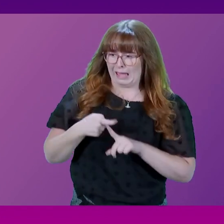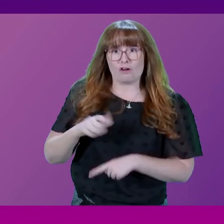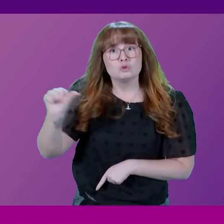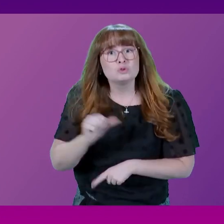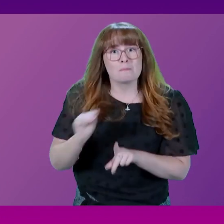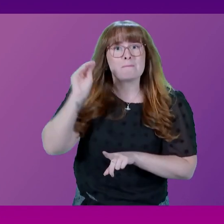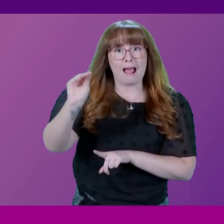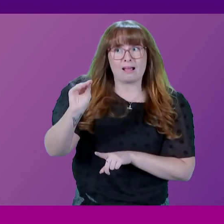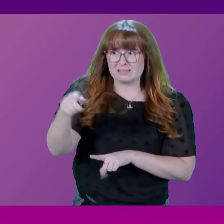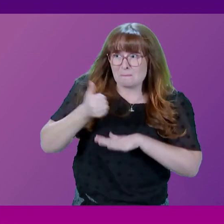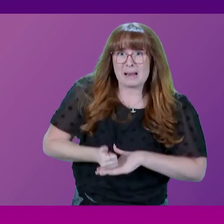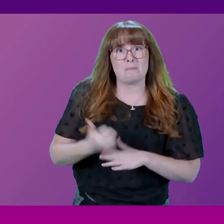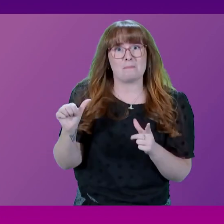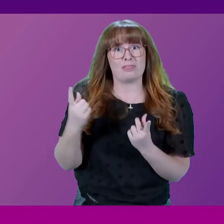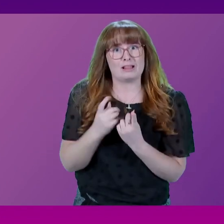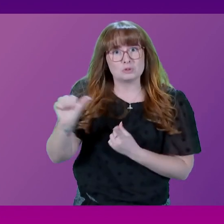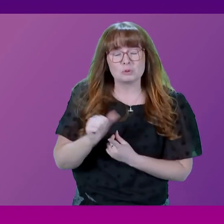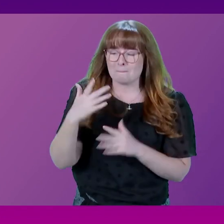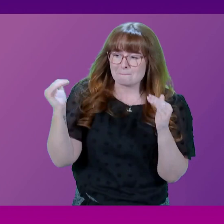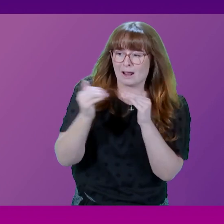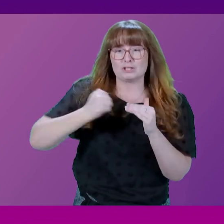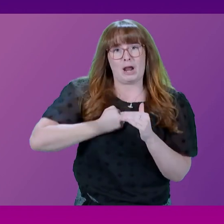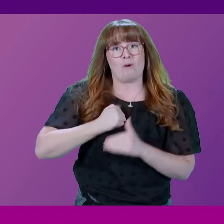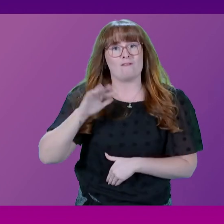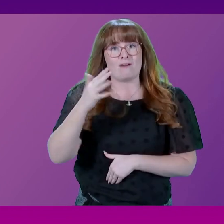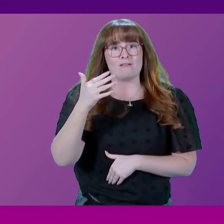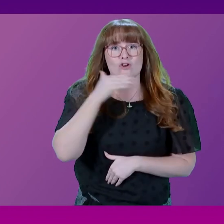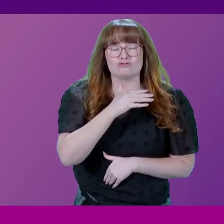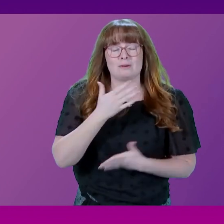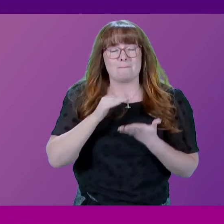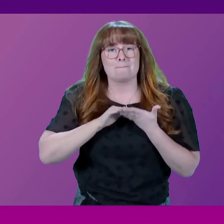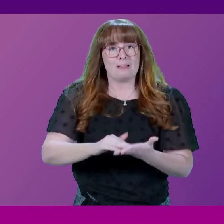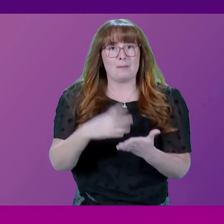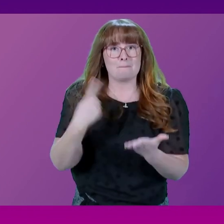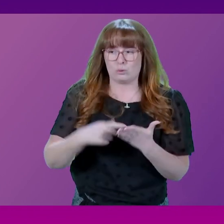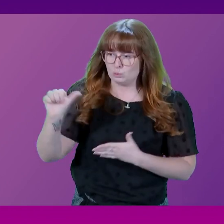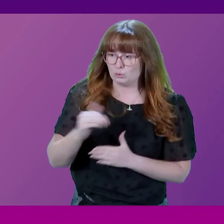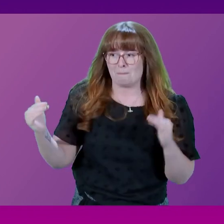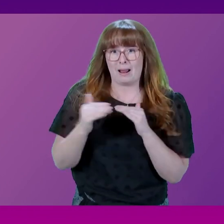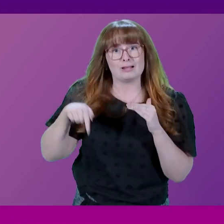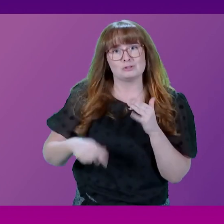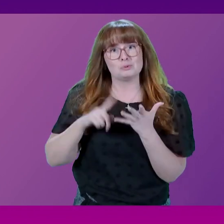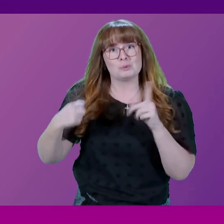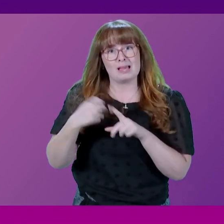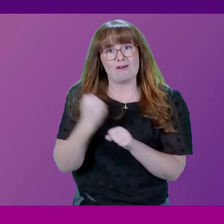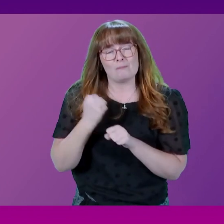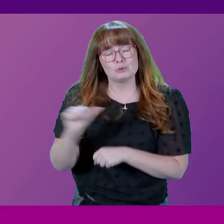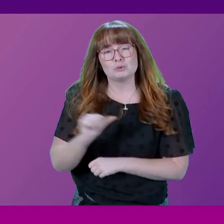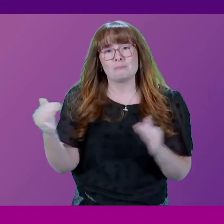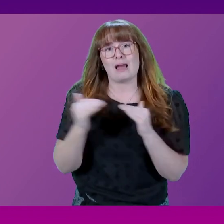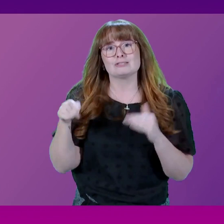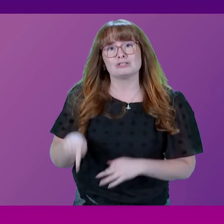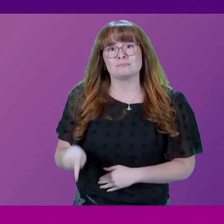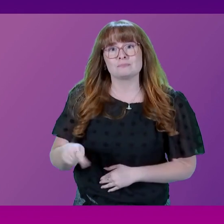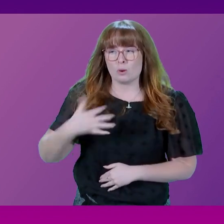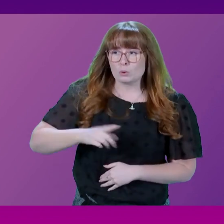do, the very least they should do, is match our £500 million just transition fund, the presiding officer. And what I would also say